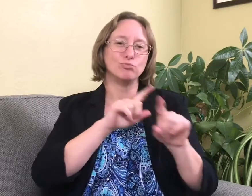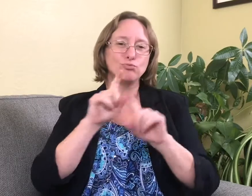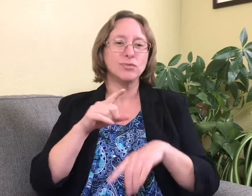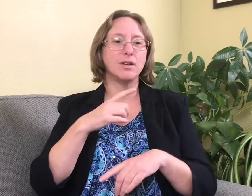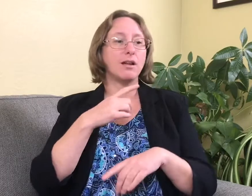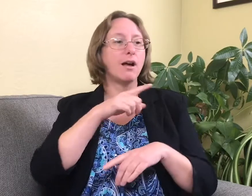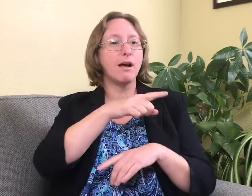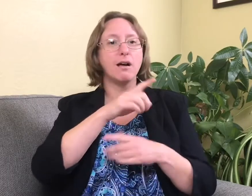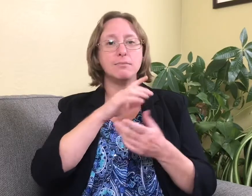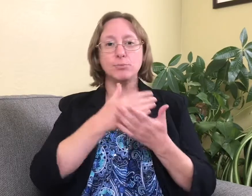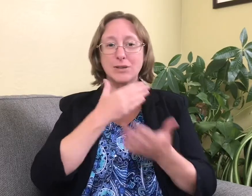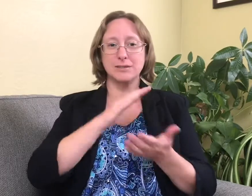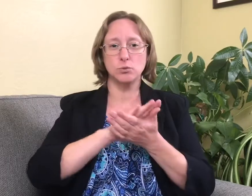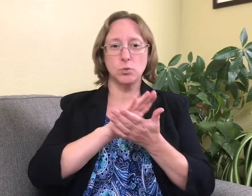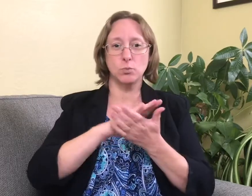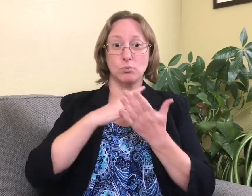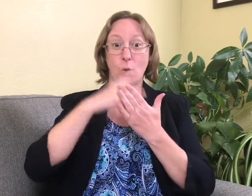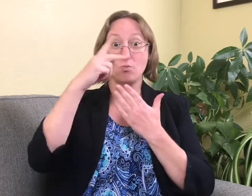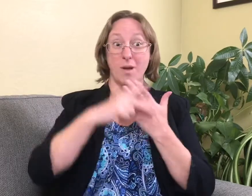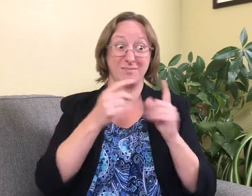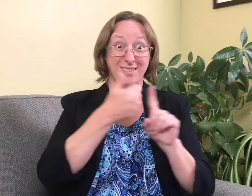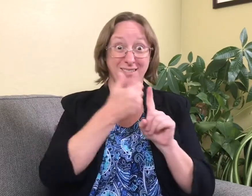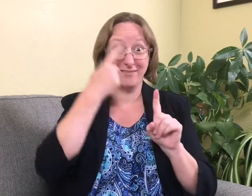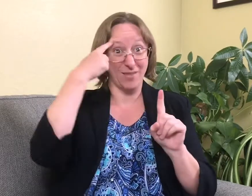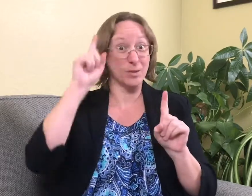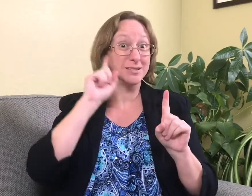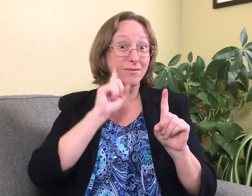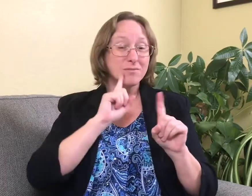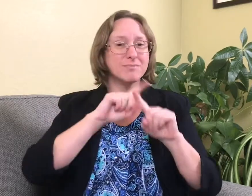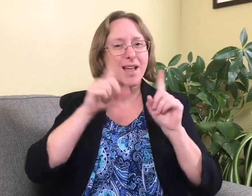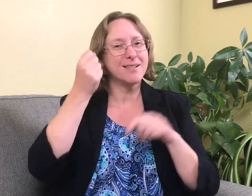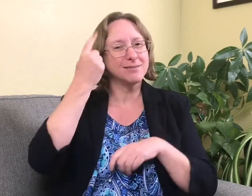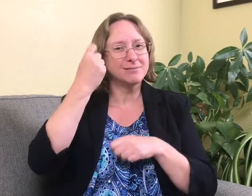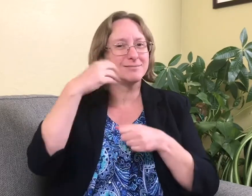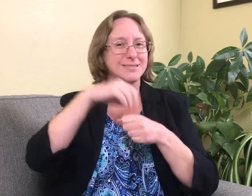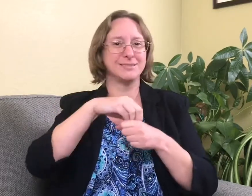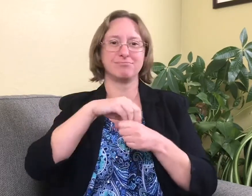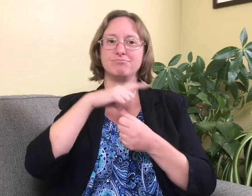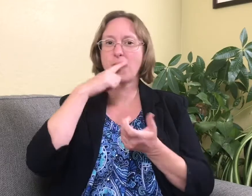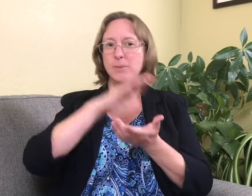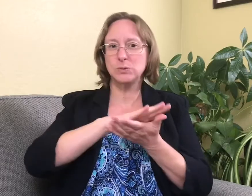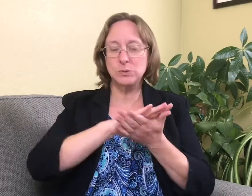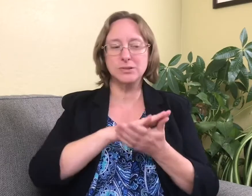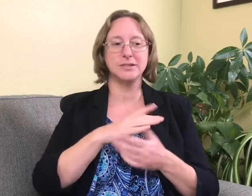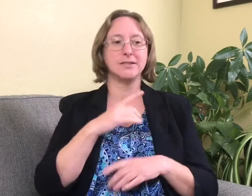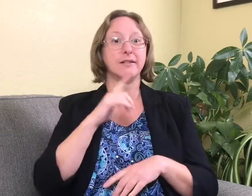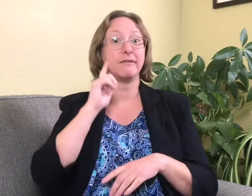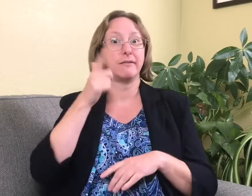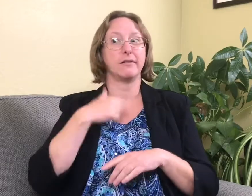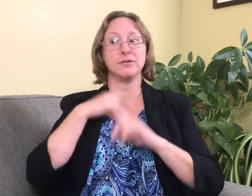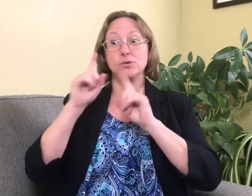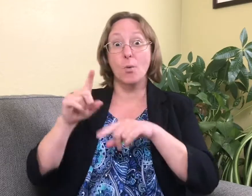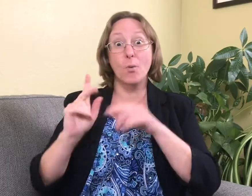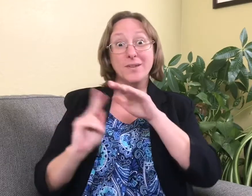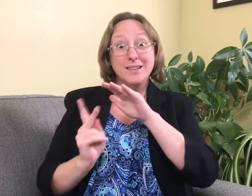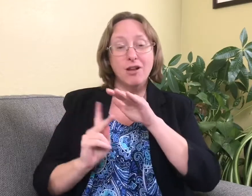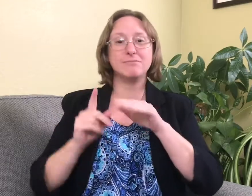a variety of different educational programs growing up. I was in a preschool program that was housed in a public school that was for deaf